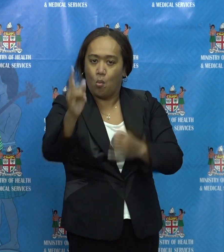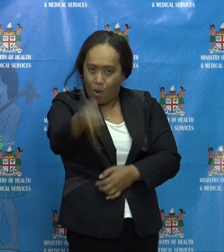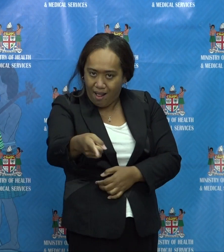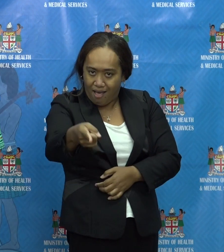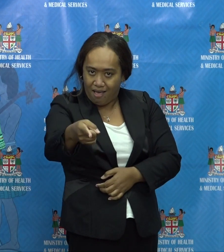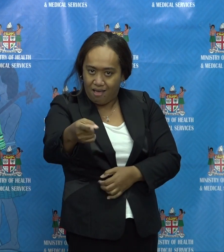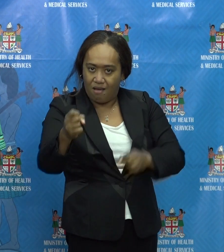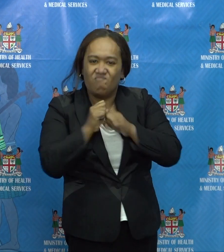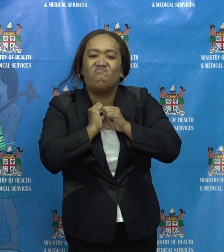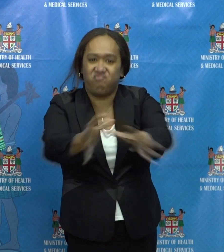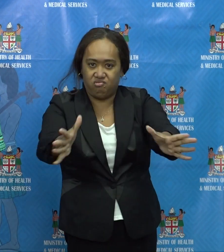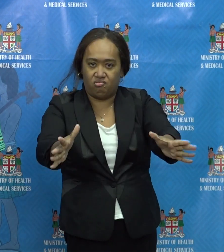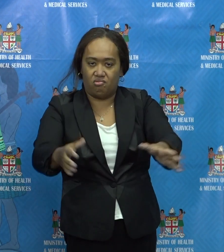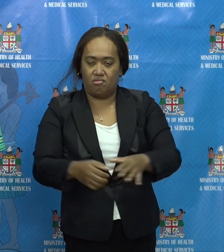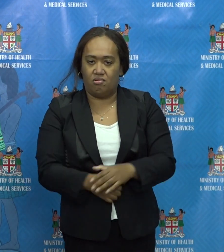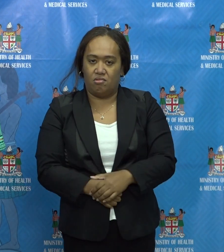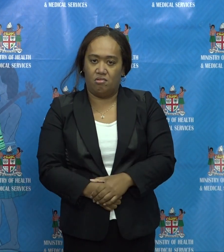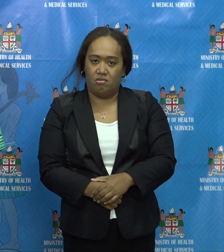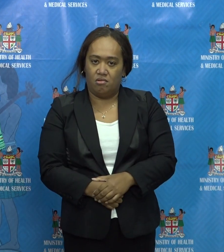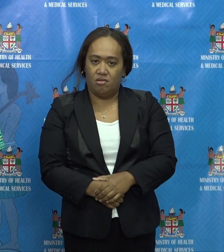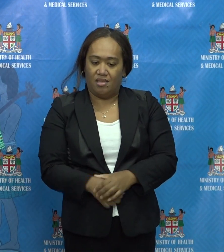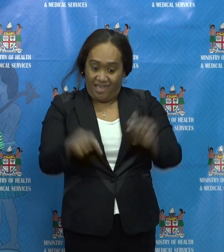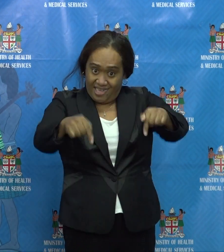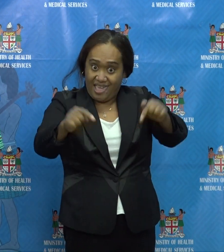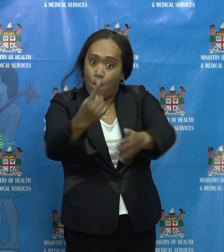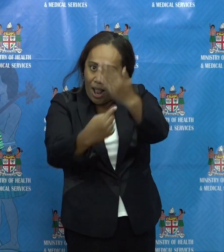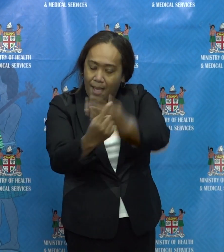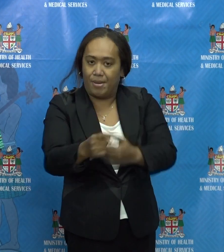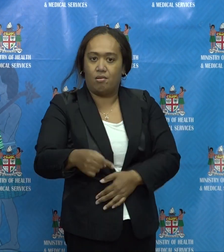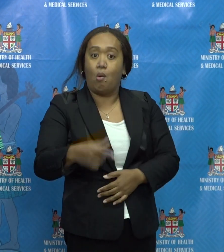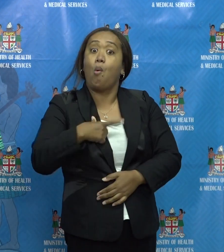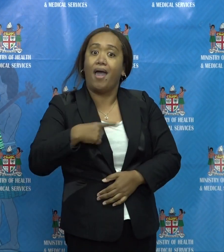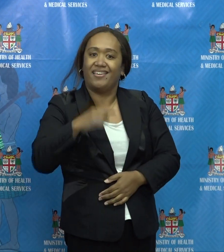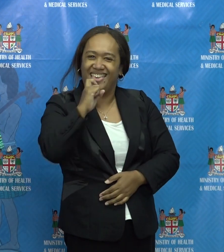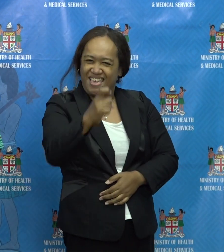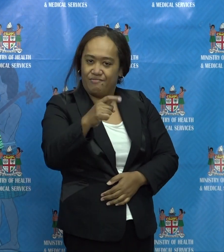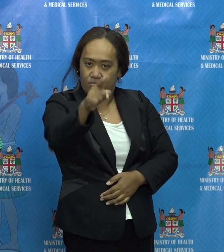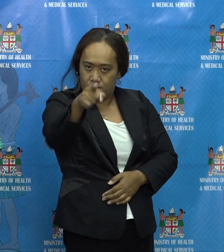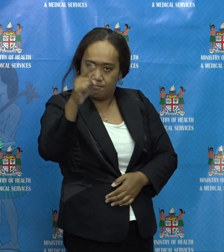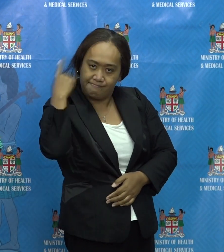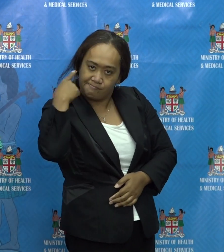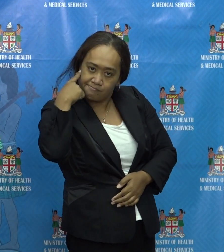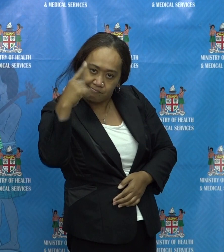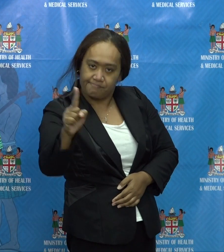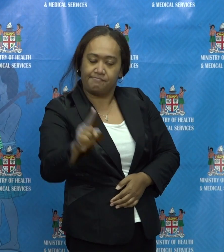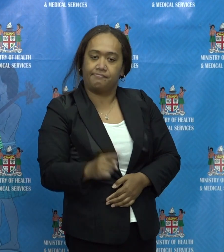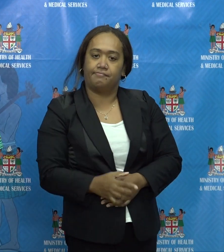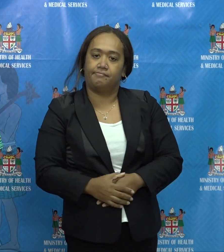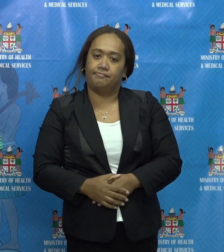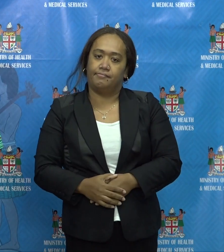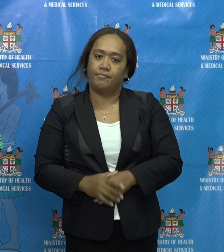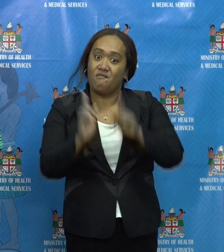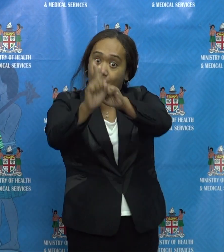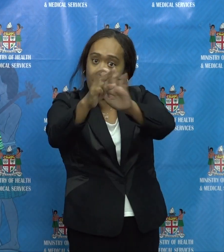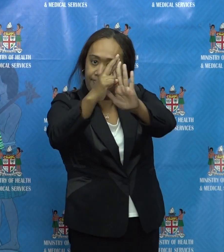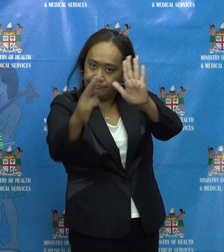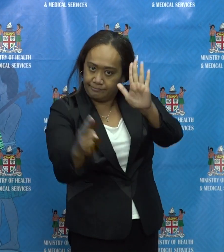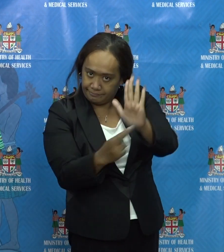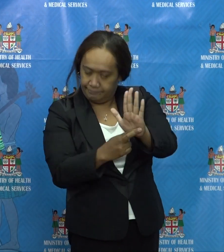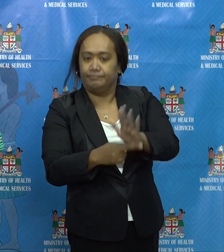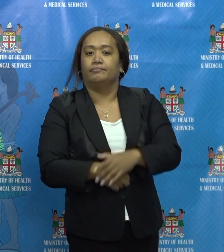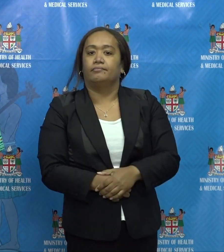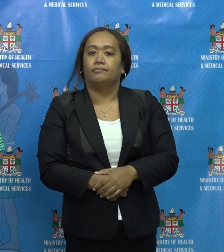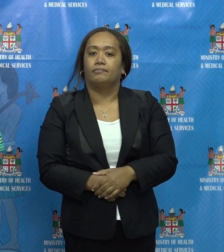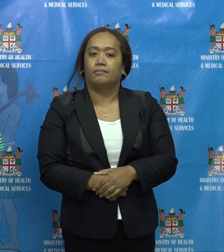And it can happen here if we become complacent, worse, cynical about the very important prevention measures. That